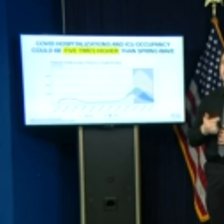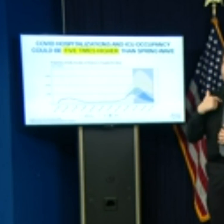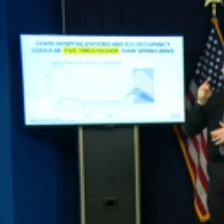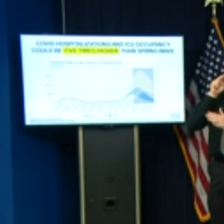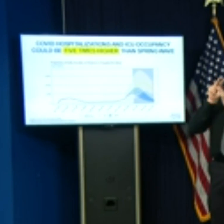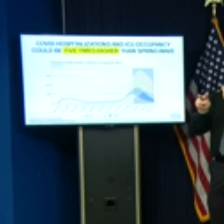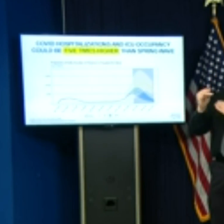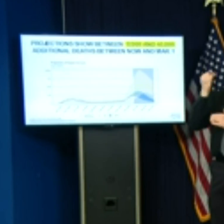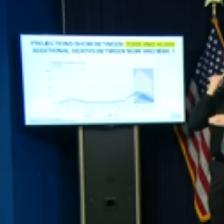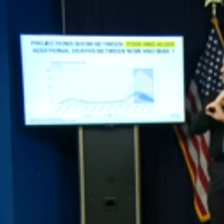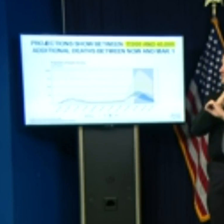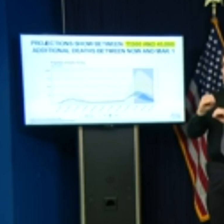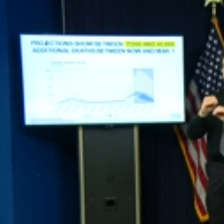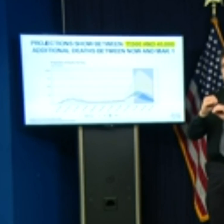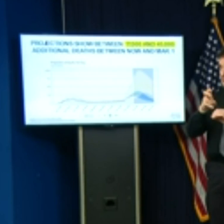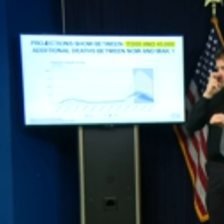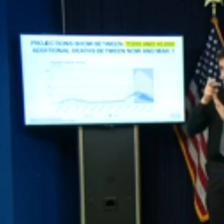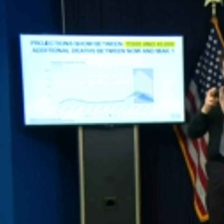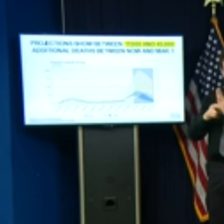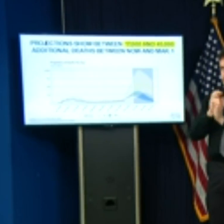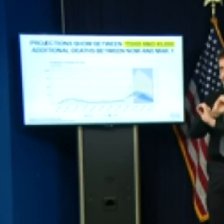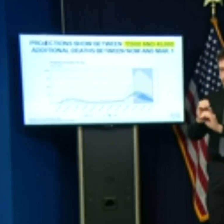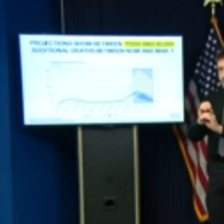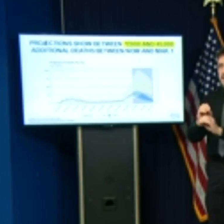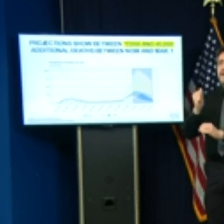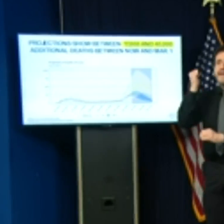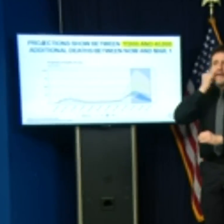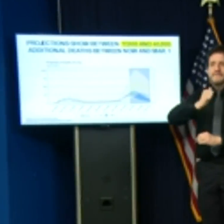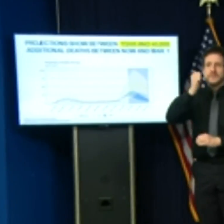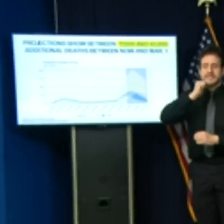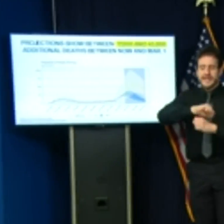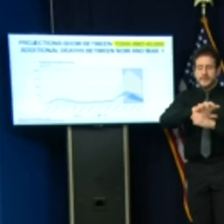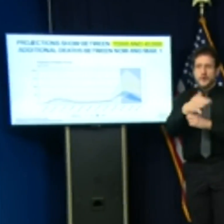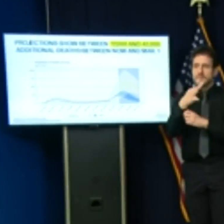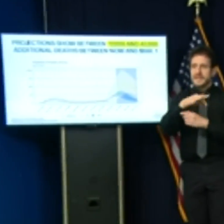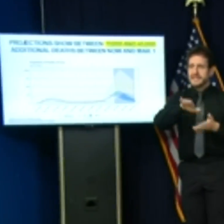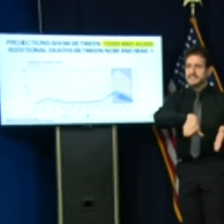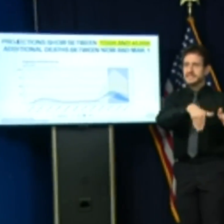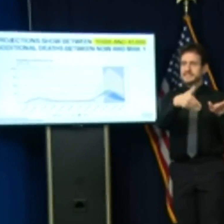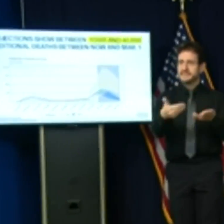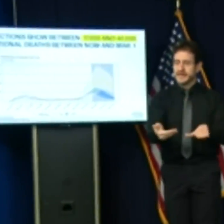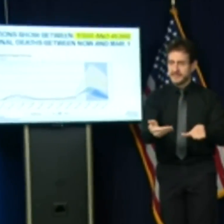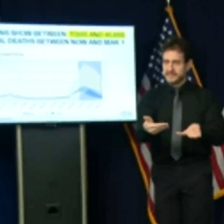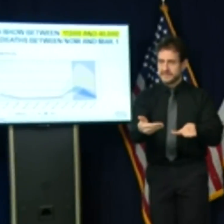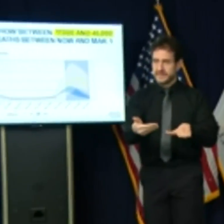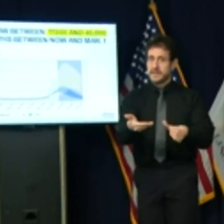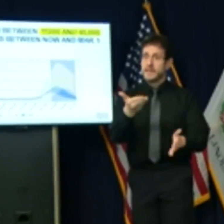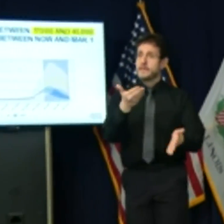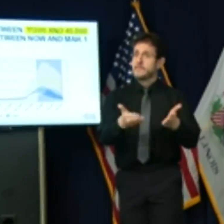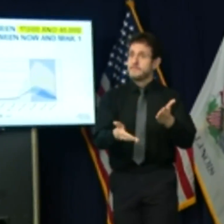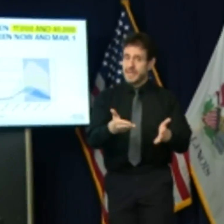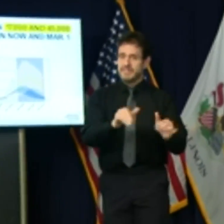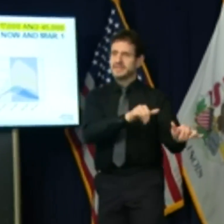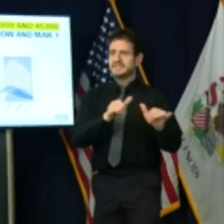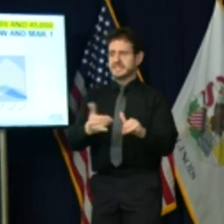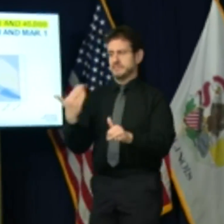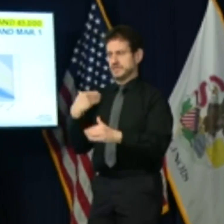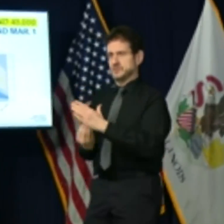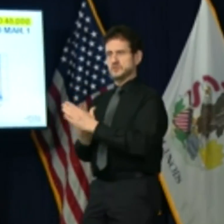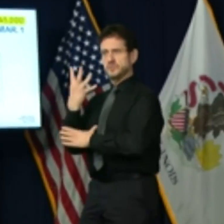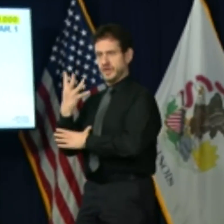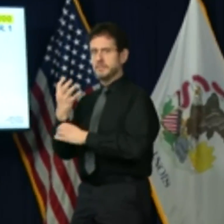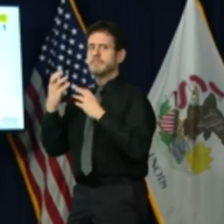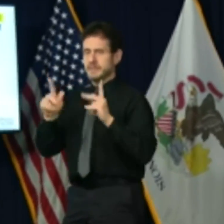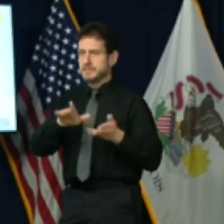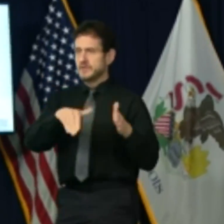additional mitigations, daily COVID-19 deaths may at least match the previous spring wave and could even rise up